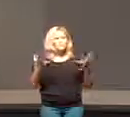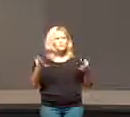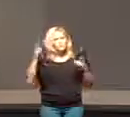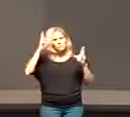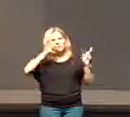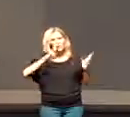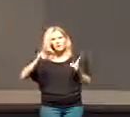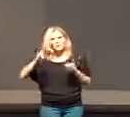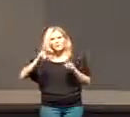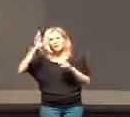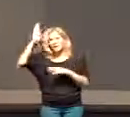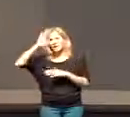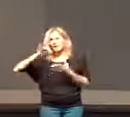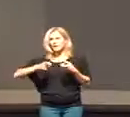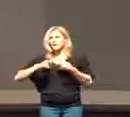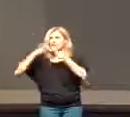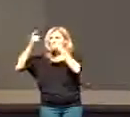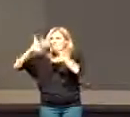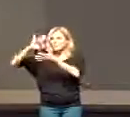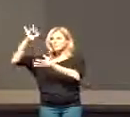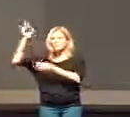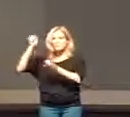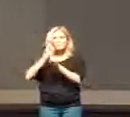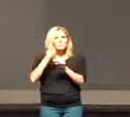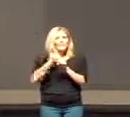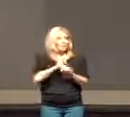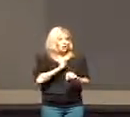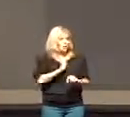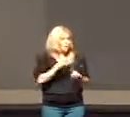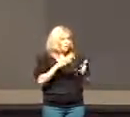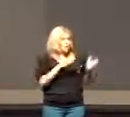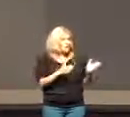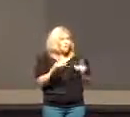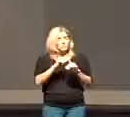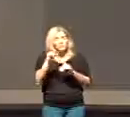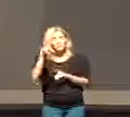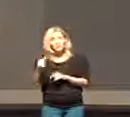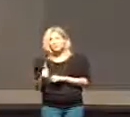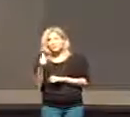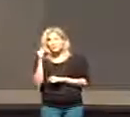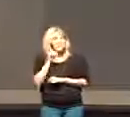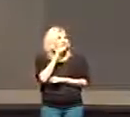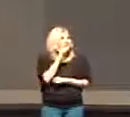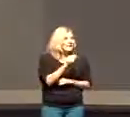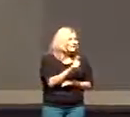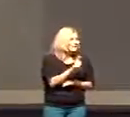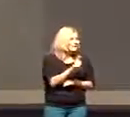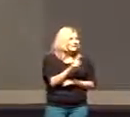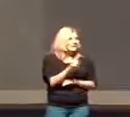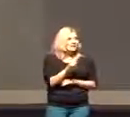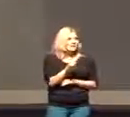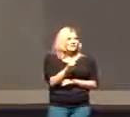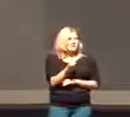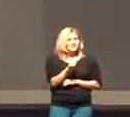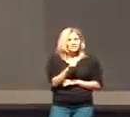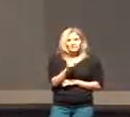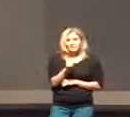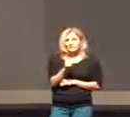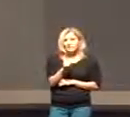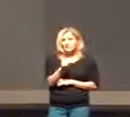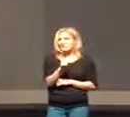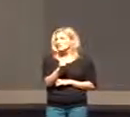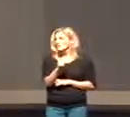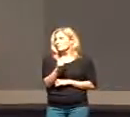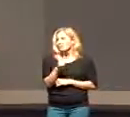we want to bring glory to him and we make our own plans and what we need to deny is not so much we need to deny